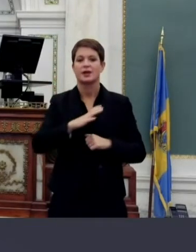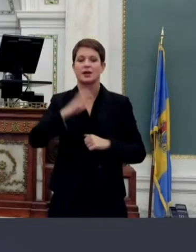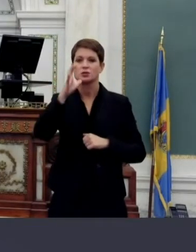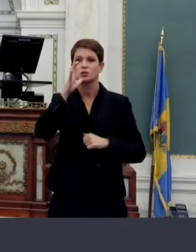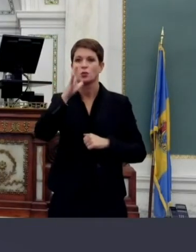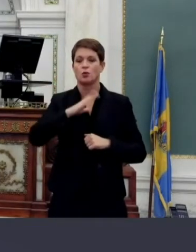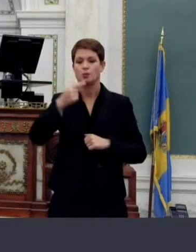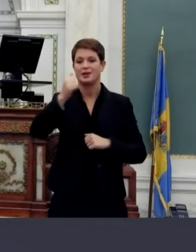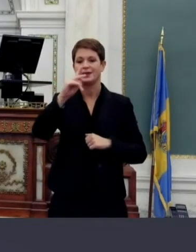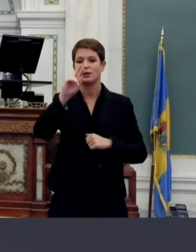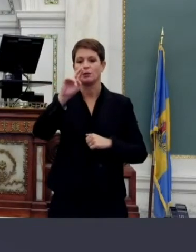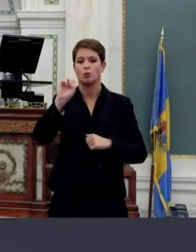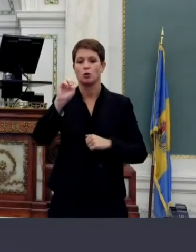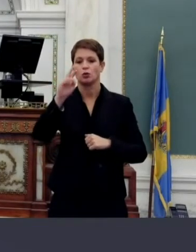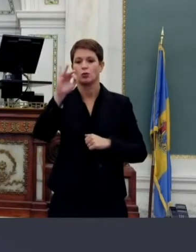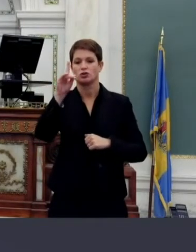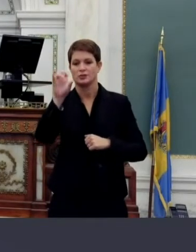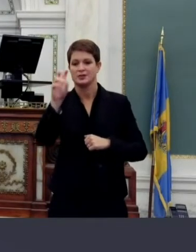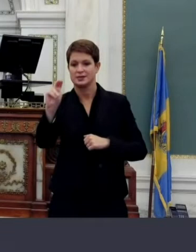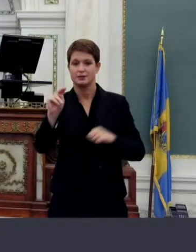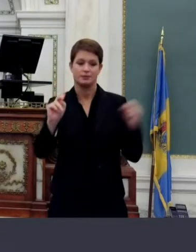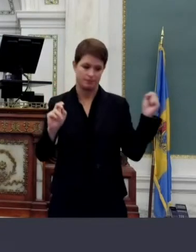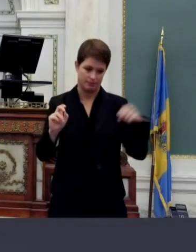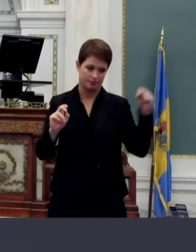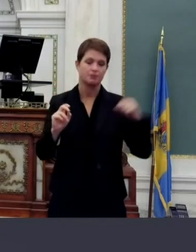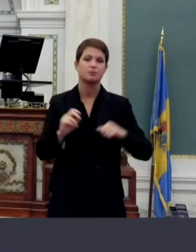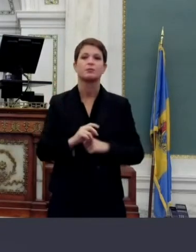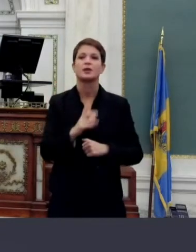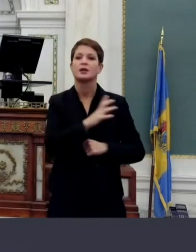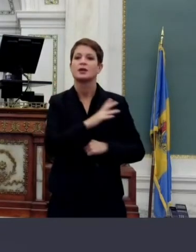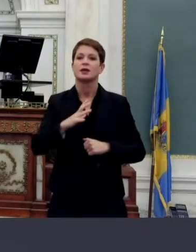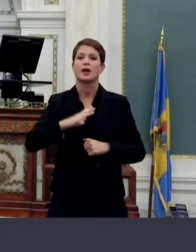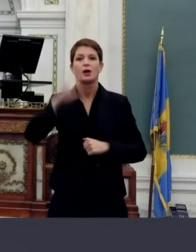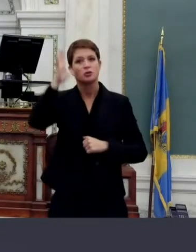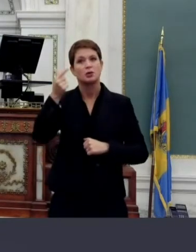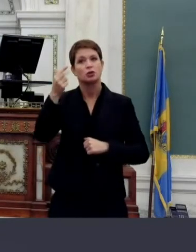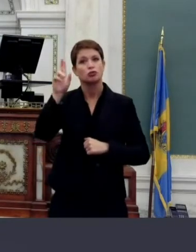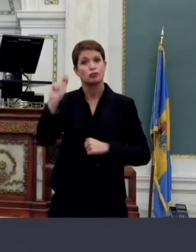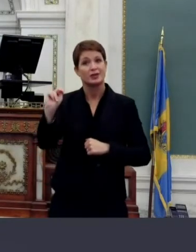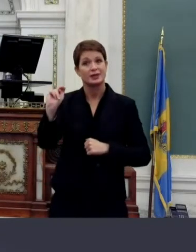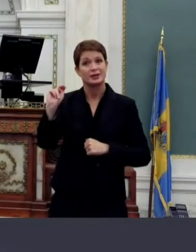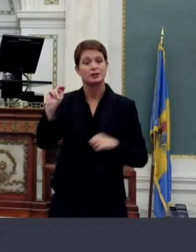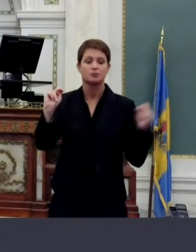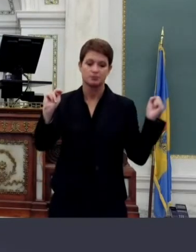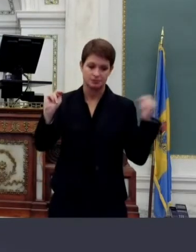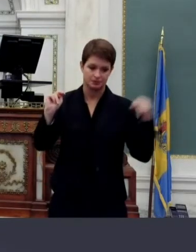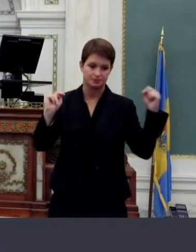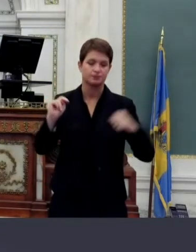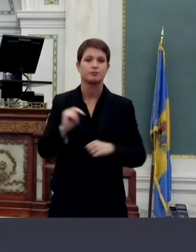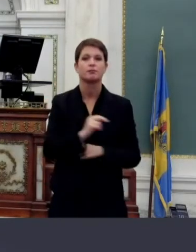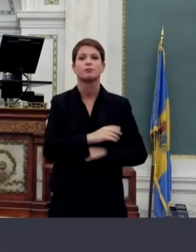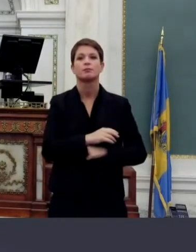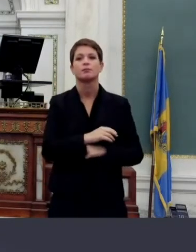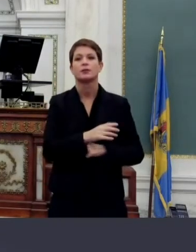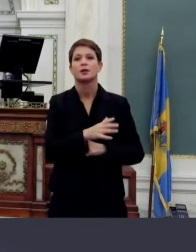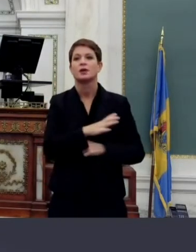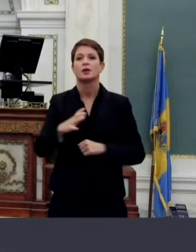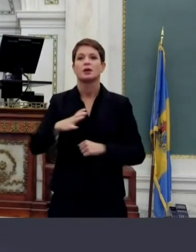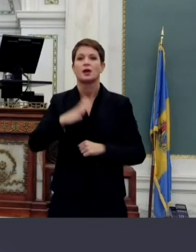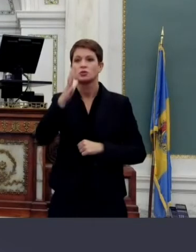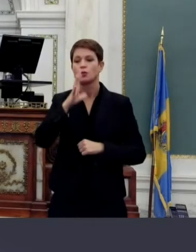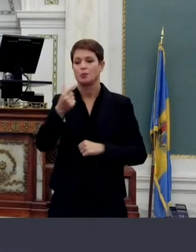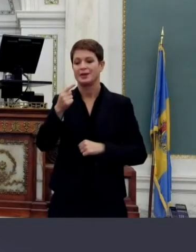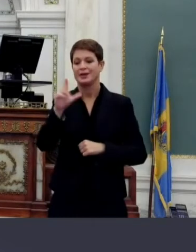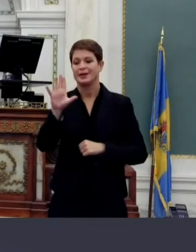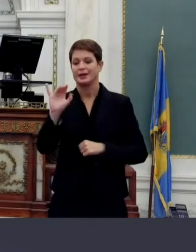richardson aye councilman green aye councilwoman gim